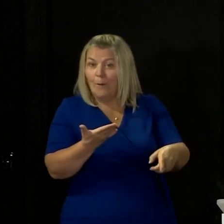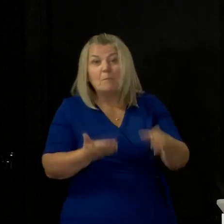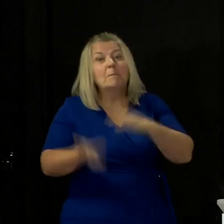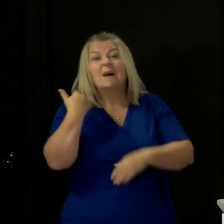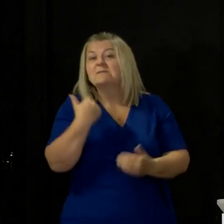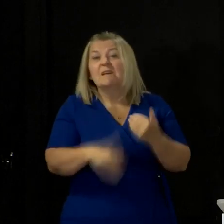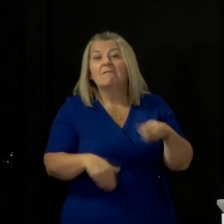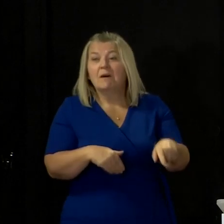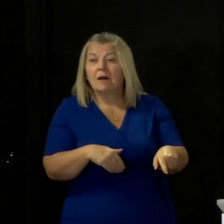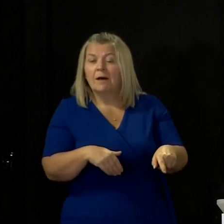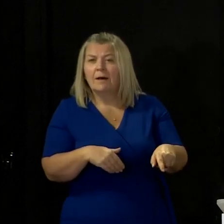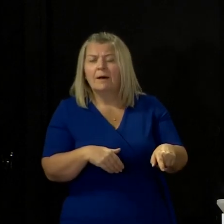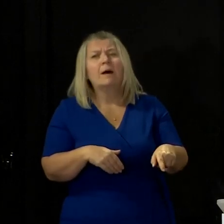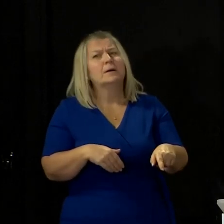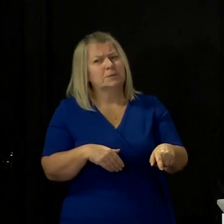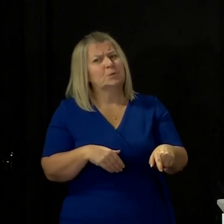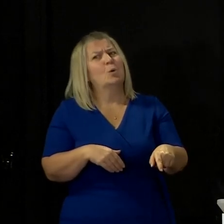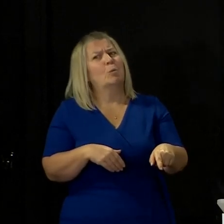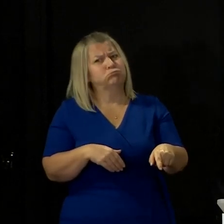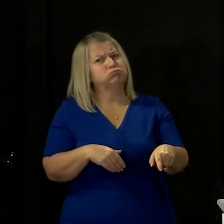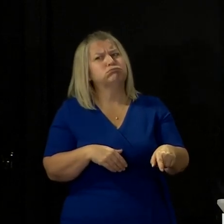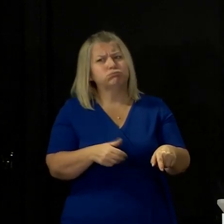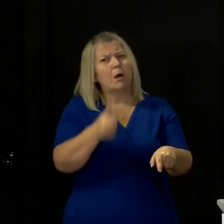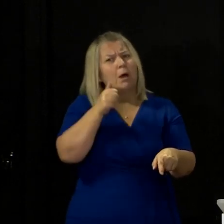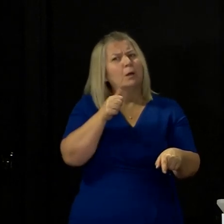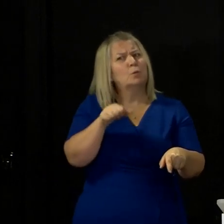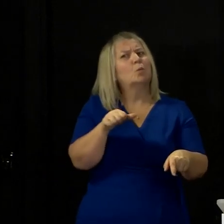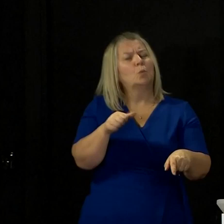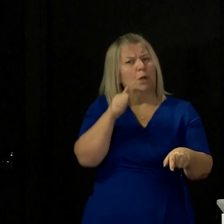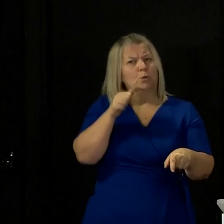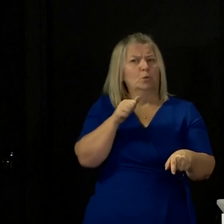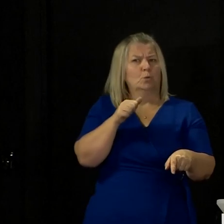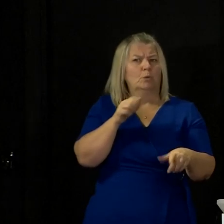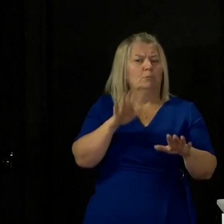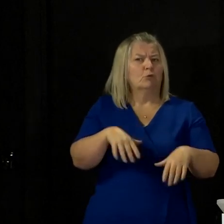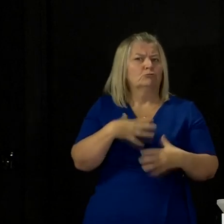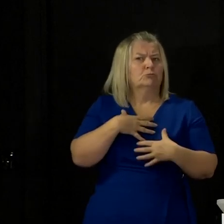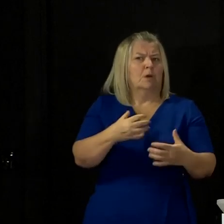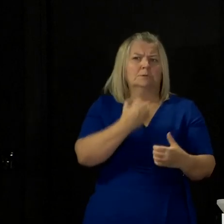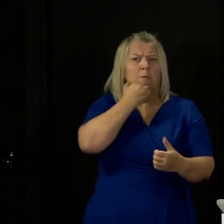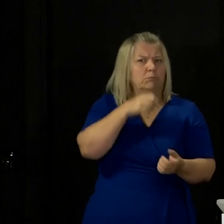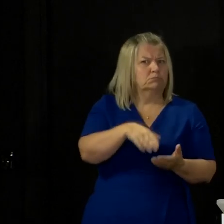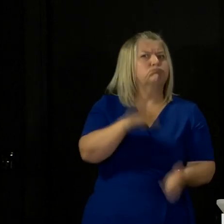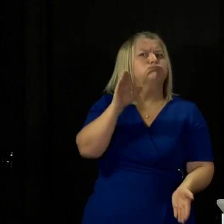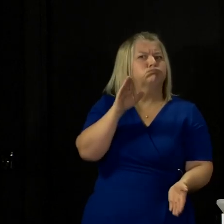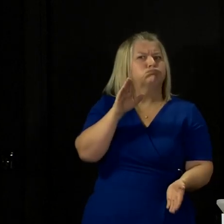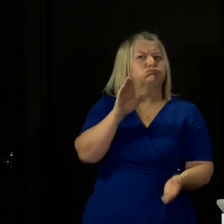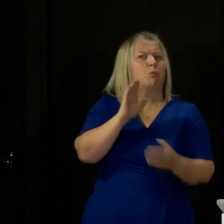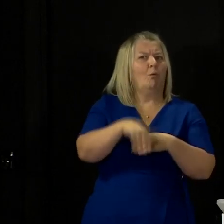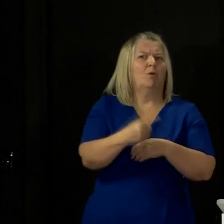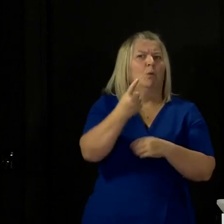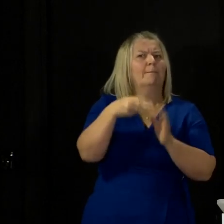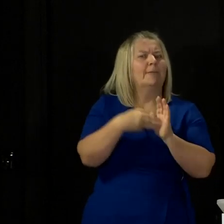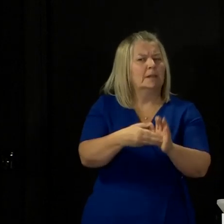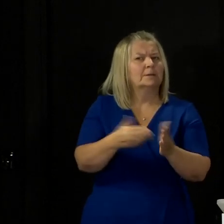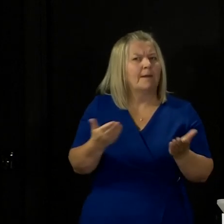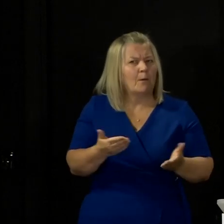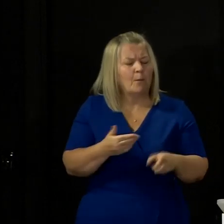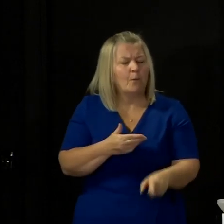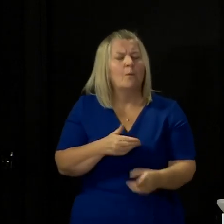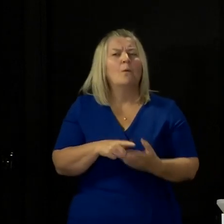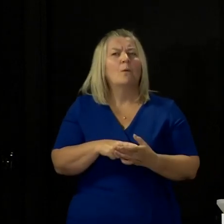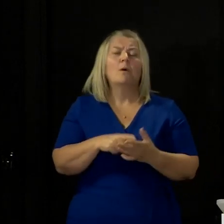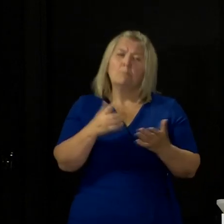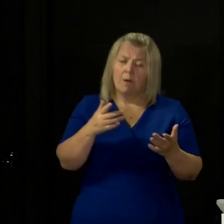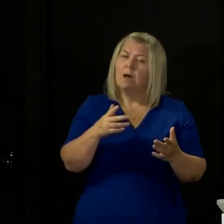recognise that and longer term as we come out of this crisis there's going to be lots of issues we want to look at more fundamentally about how we have done things in the